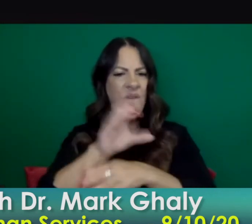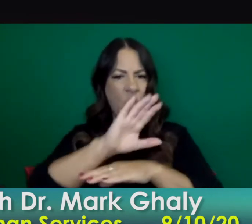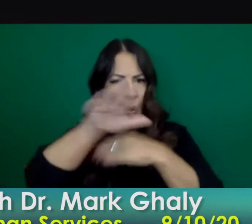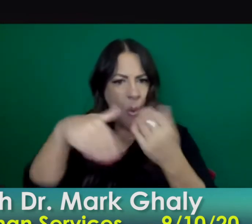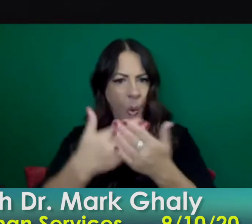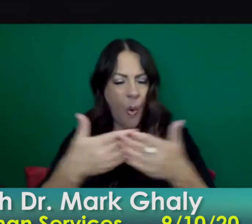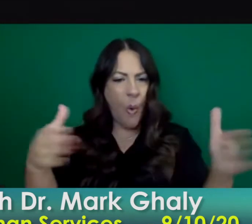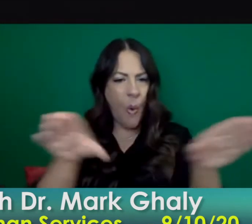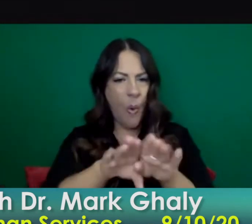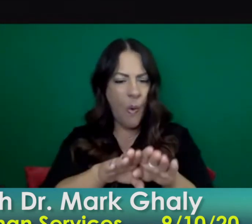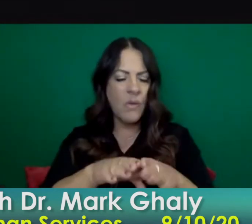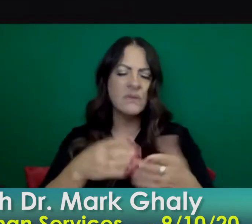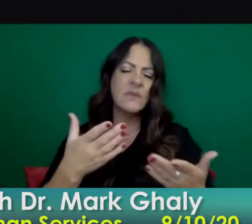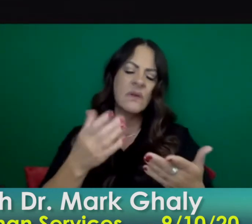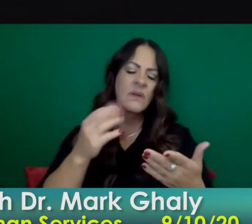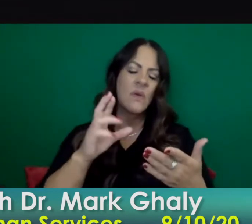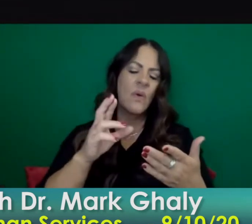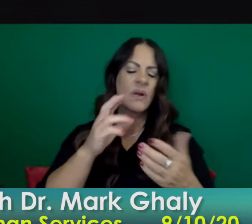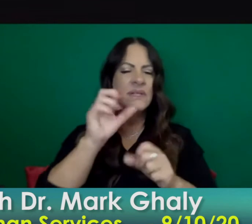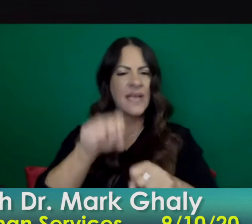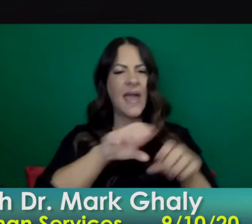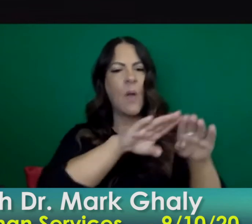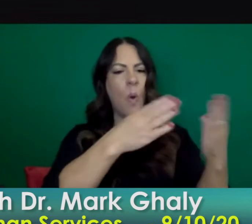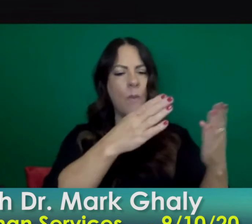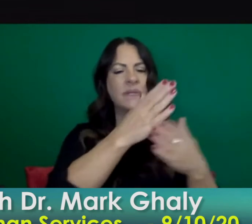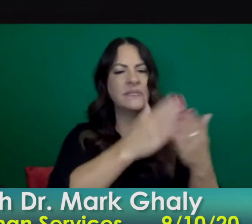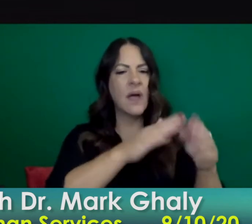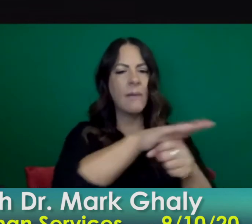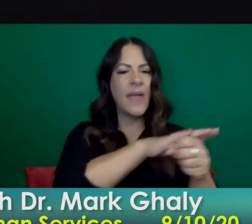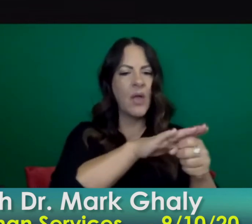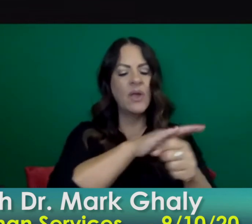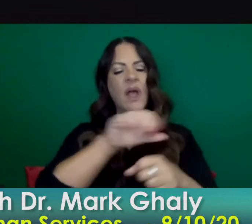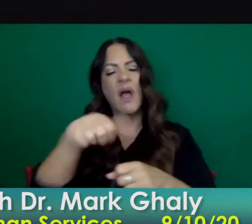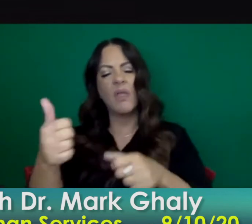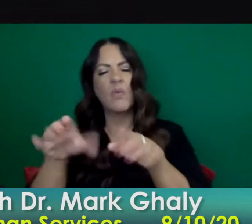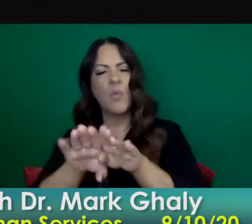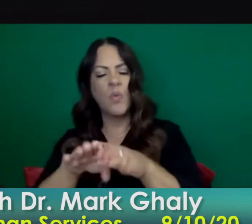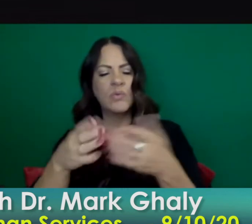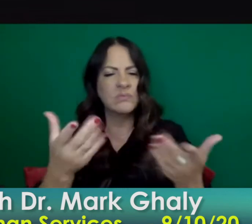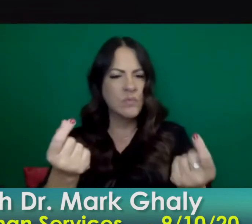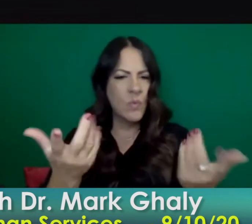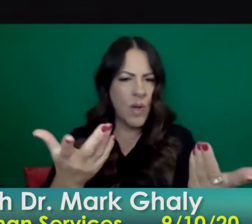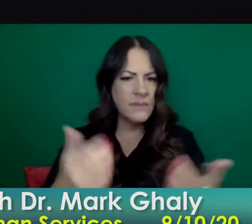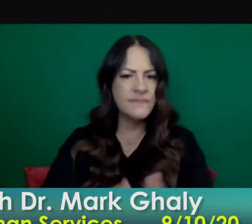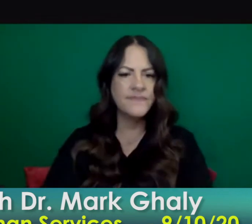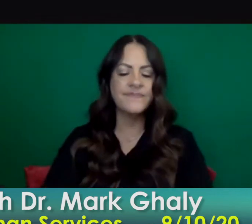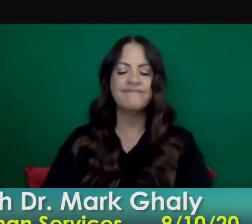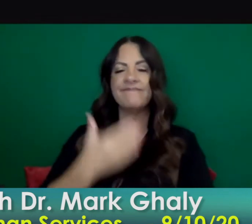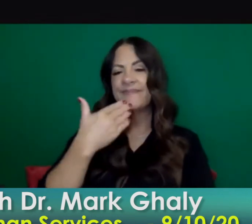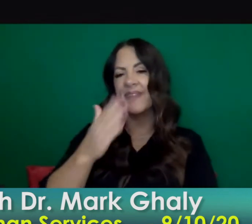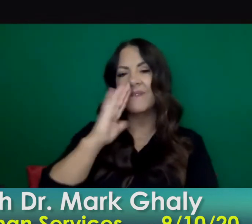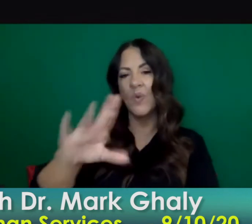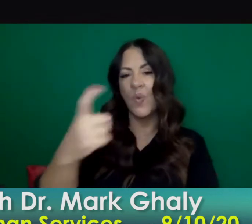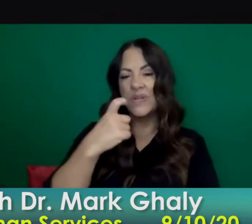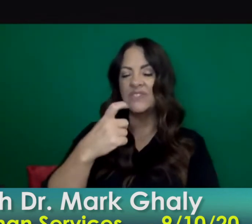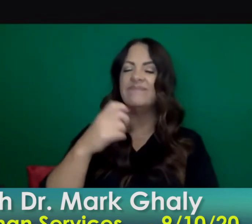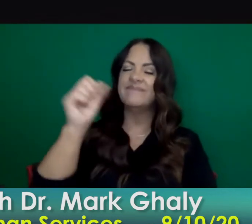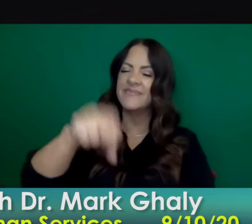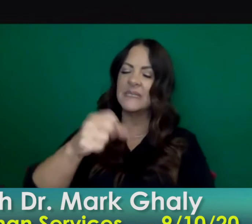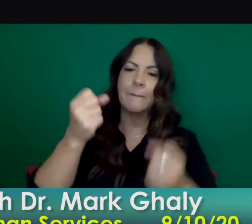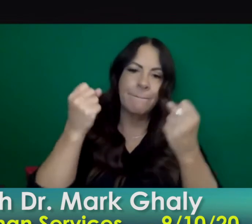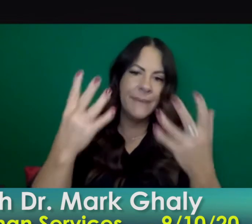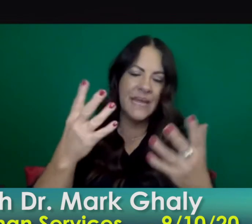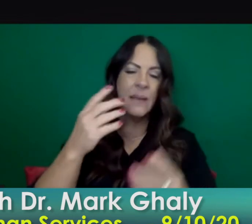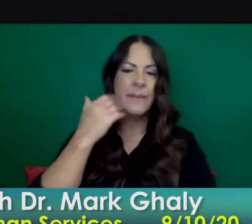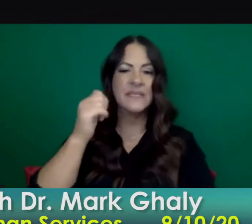second question first um first thank you for them and and lots of people are asking about la in specific 10 million people